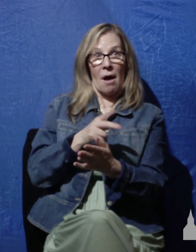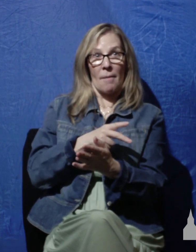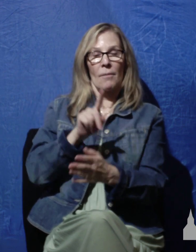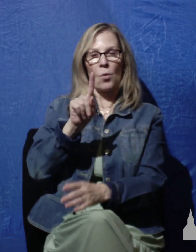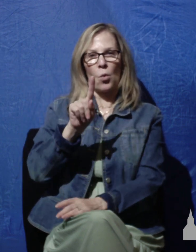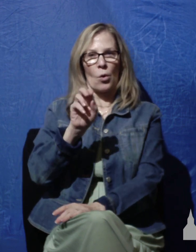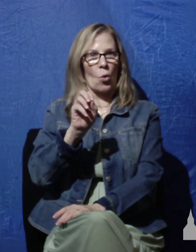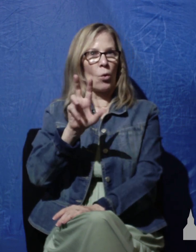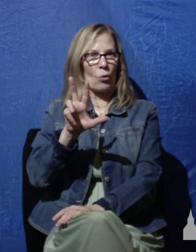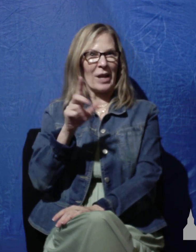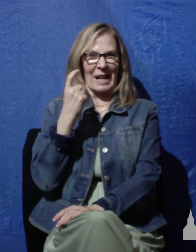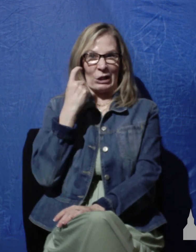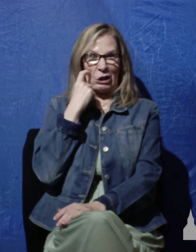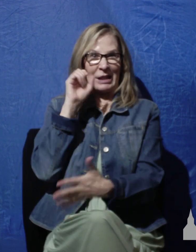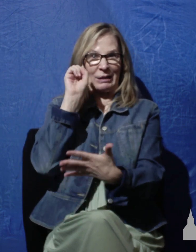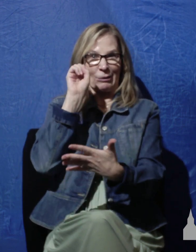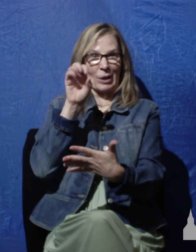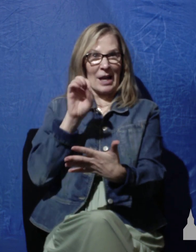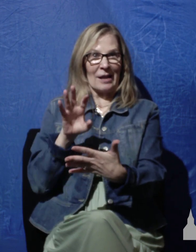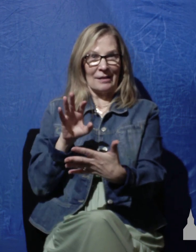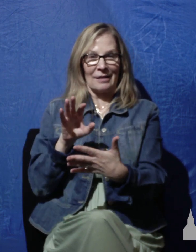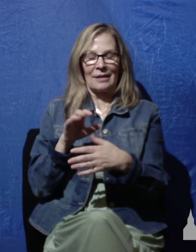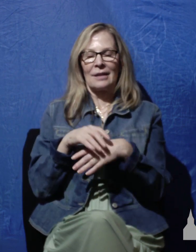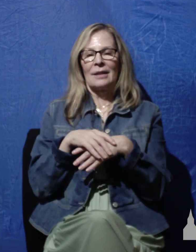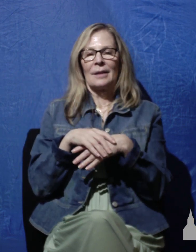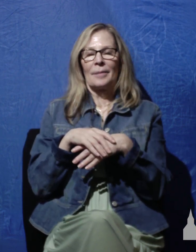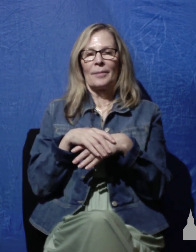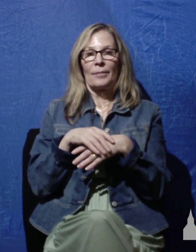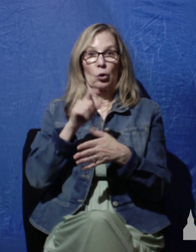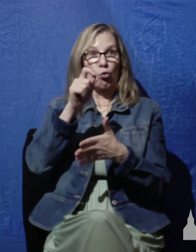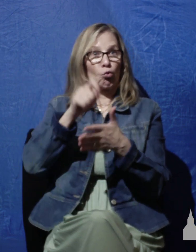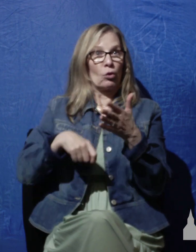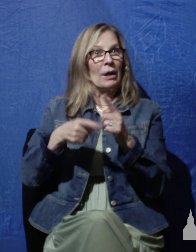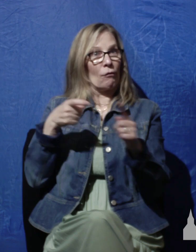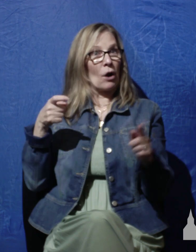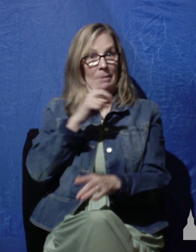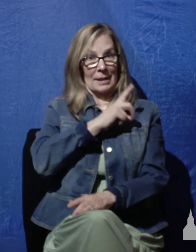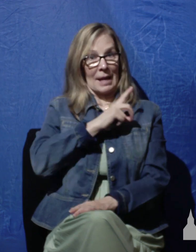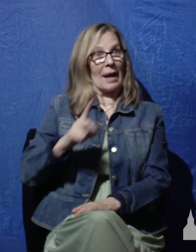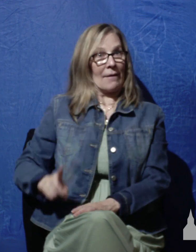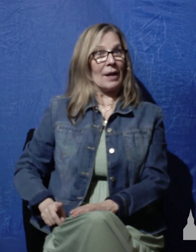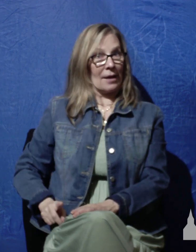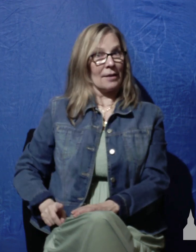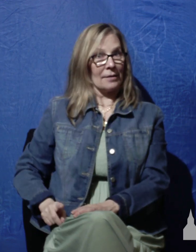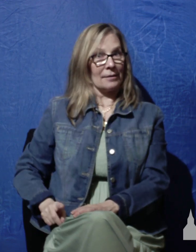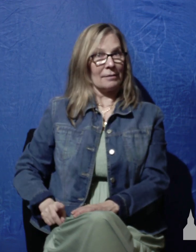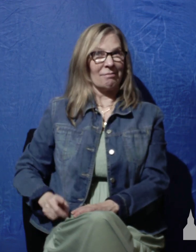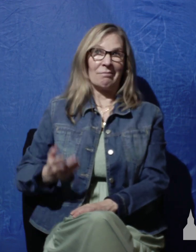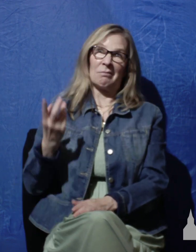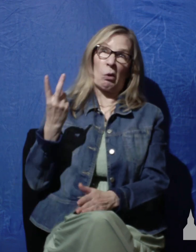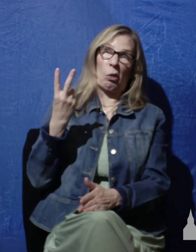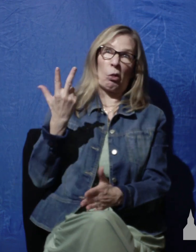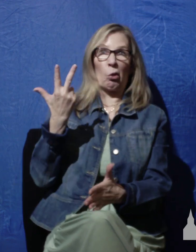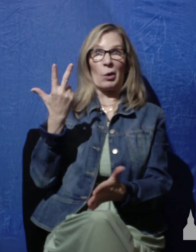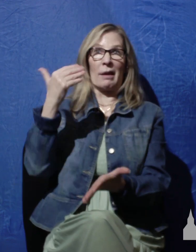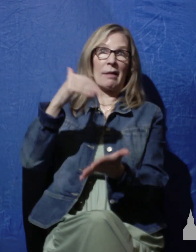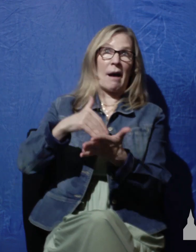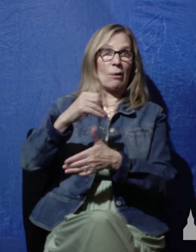103, which I just read to you a few minutes ago. Though written by David, King David, over 3,000 years ago, this psalm